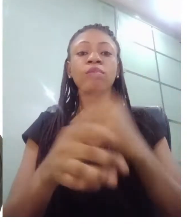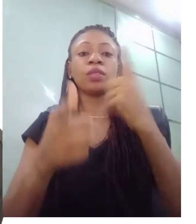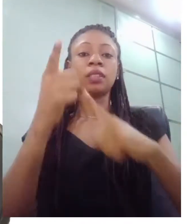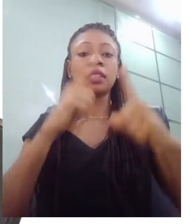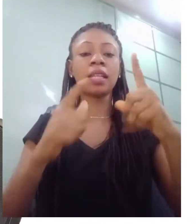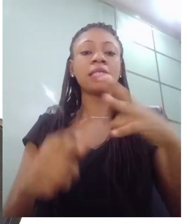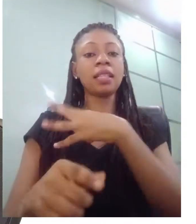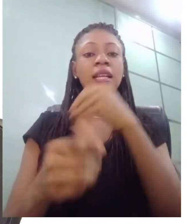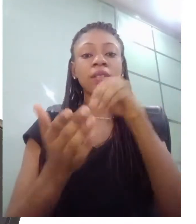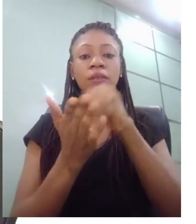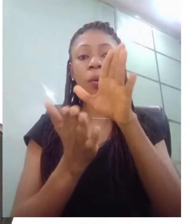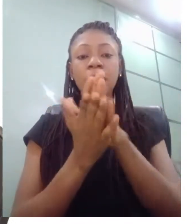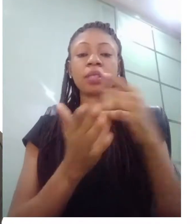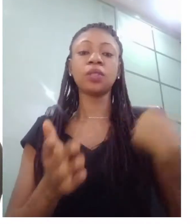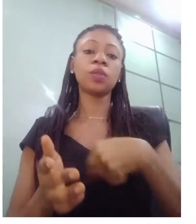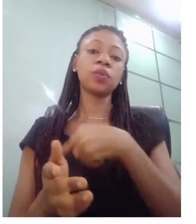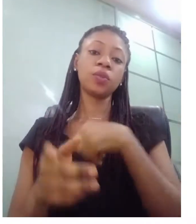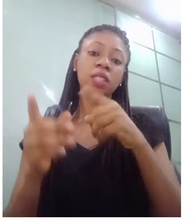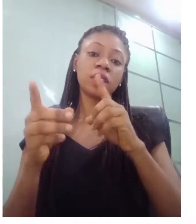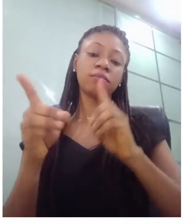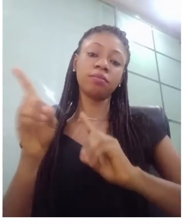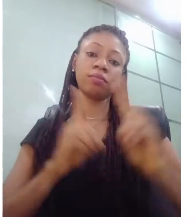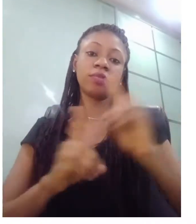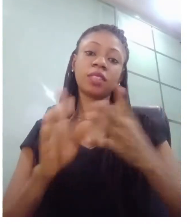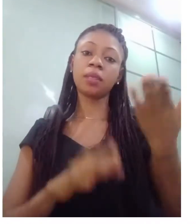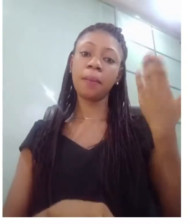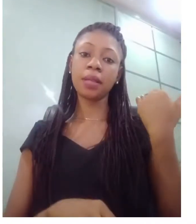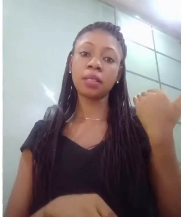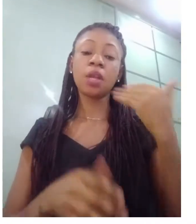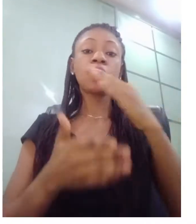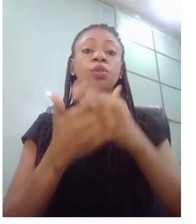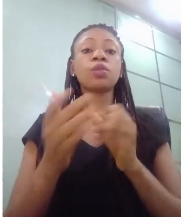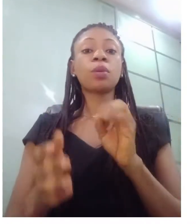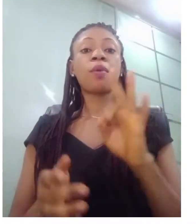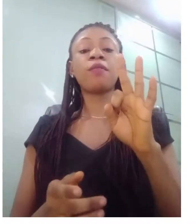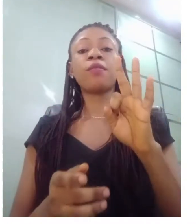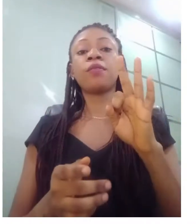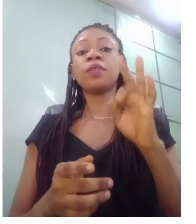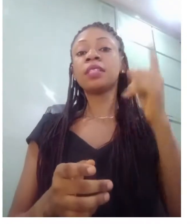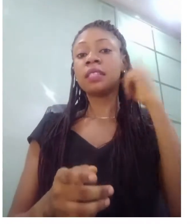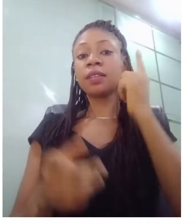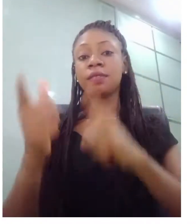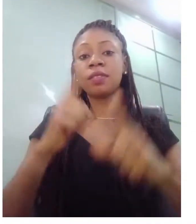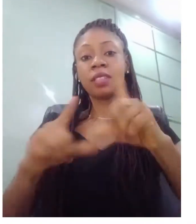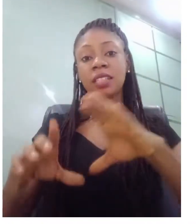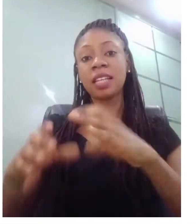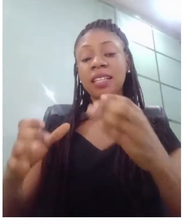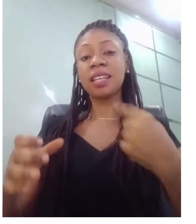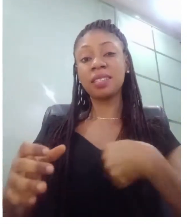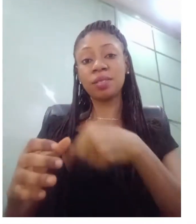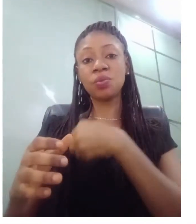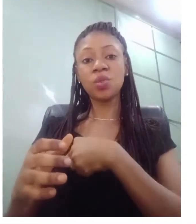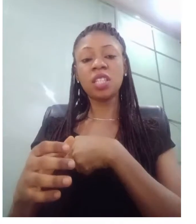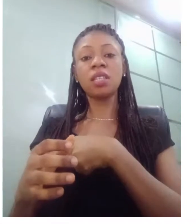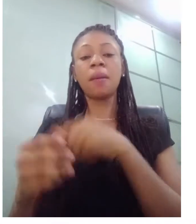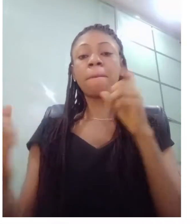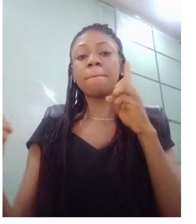the some of the deaf signers that we met in the communities are still following our works and so one of